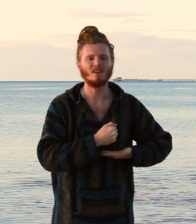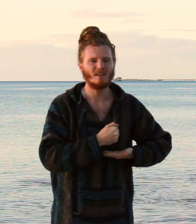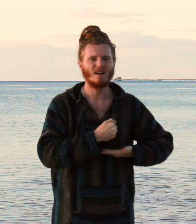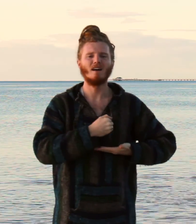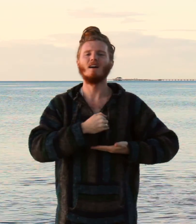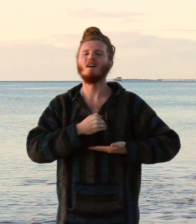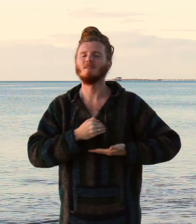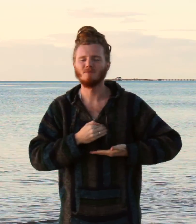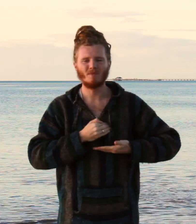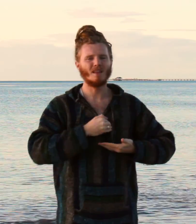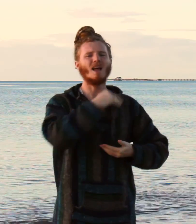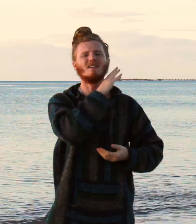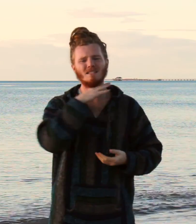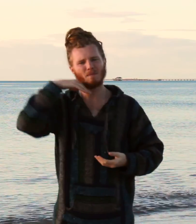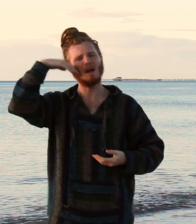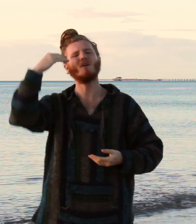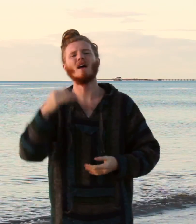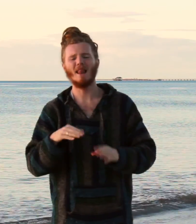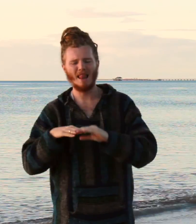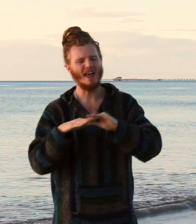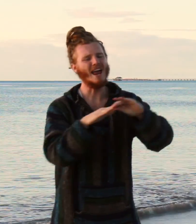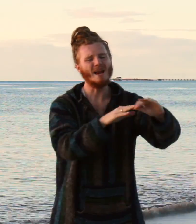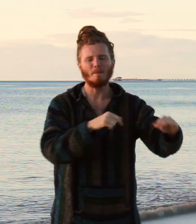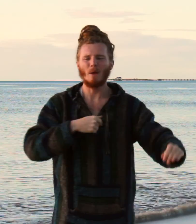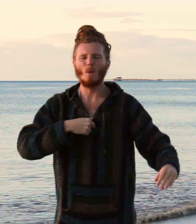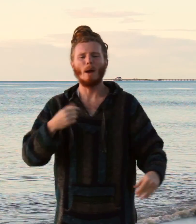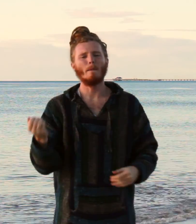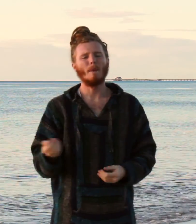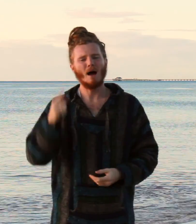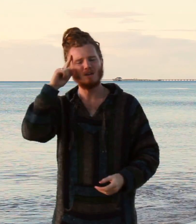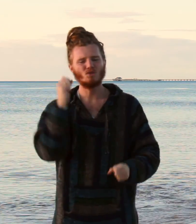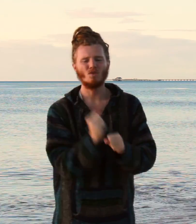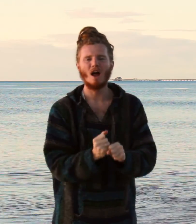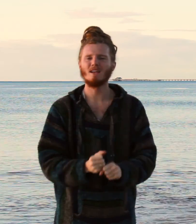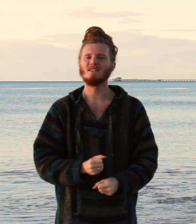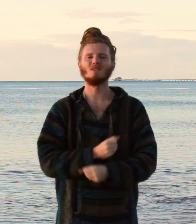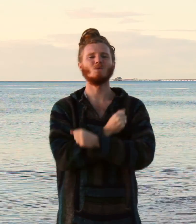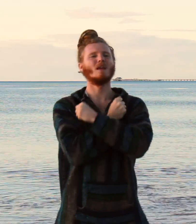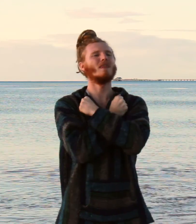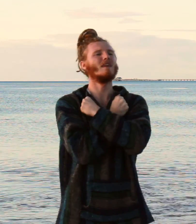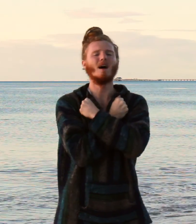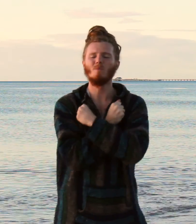Take me lead me where my trust is without borders